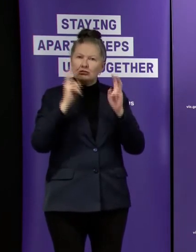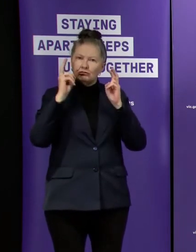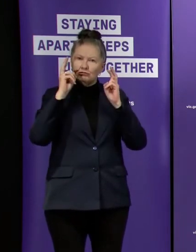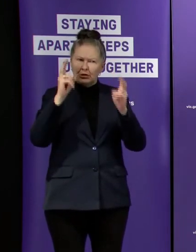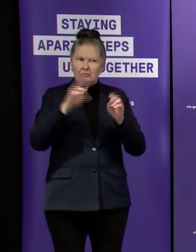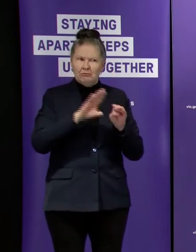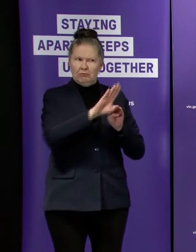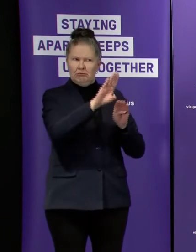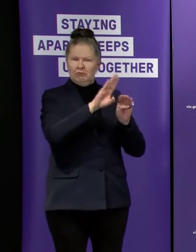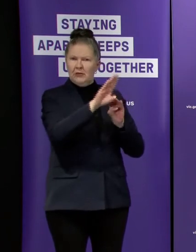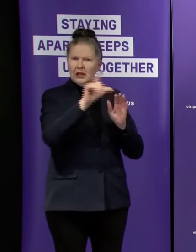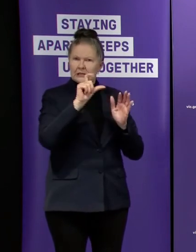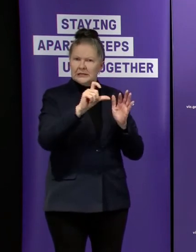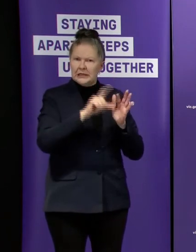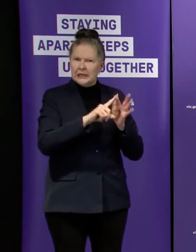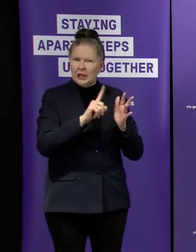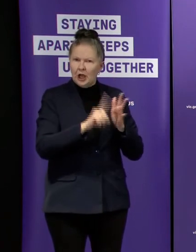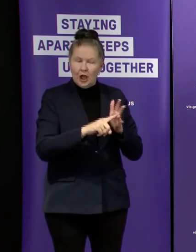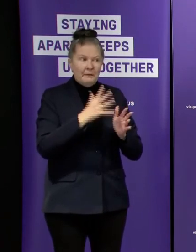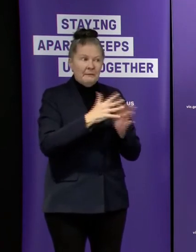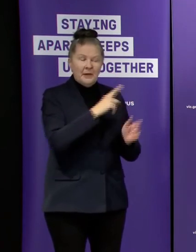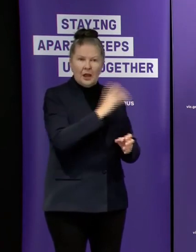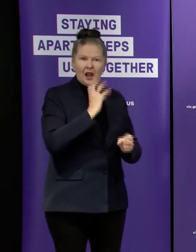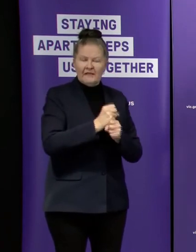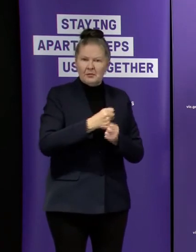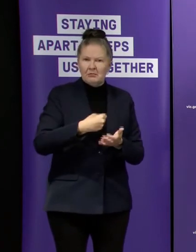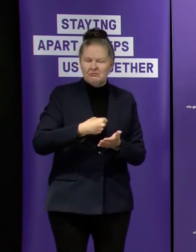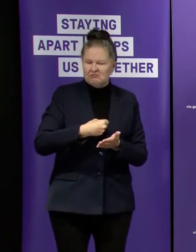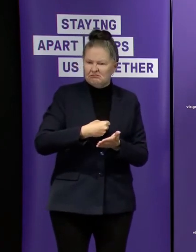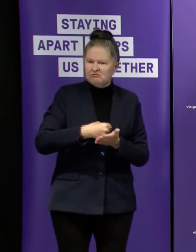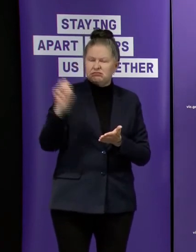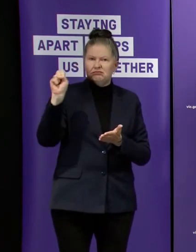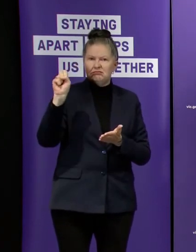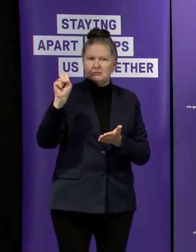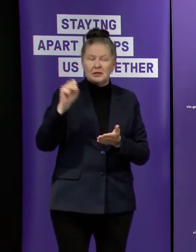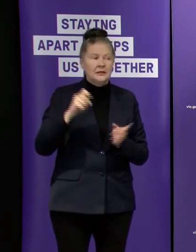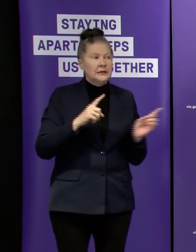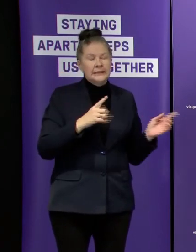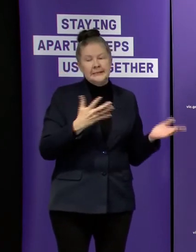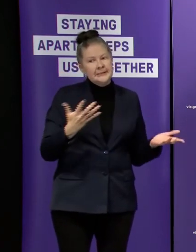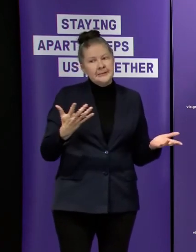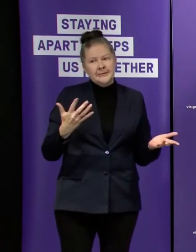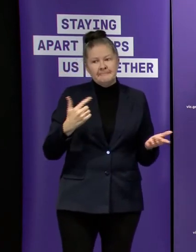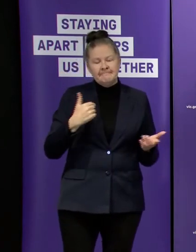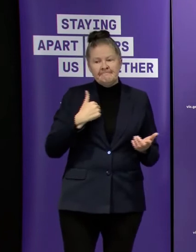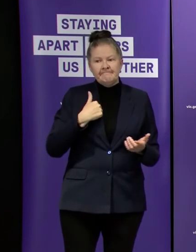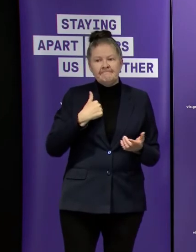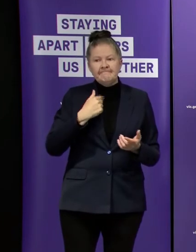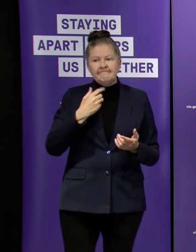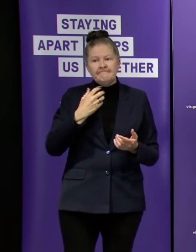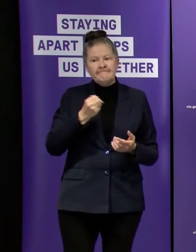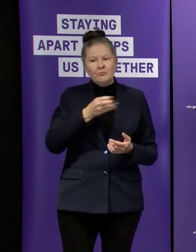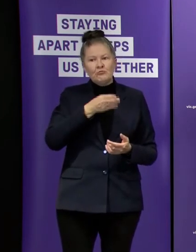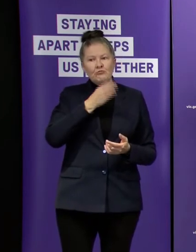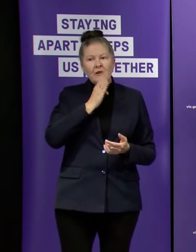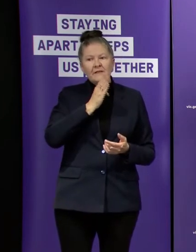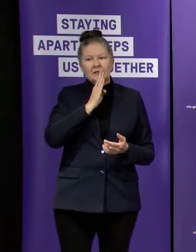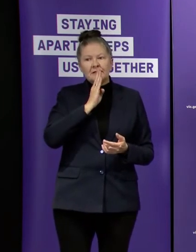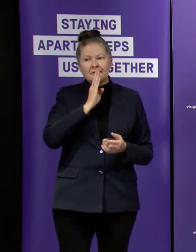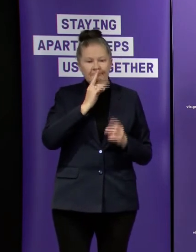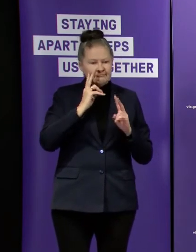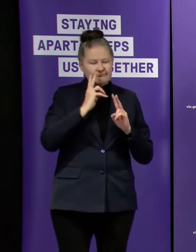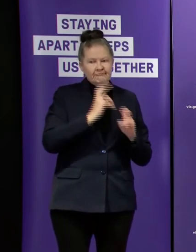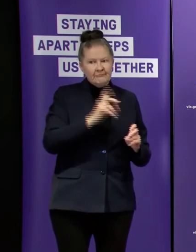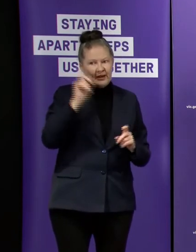that warrants the government suspending him from his position uh i'm obviously very limited in what i can say this is a ibac investigation